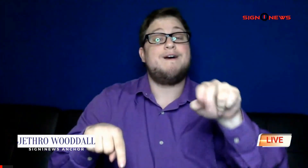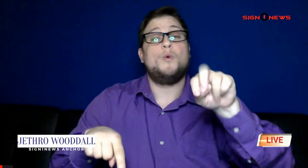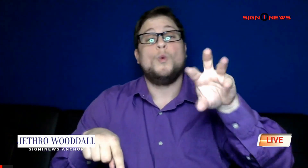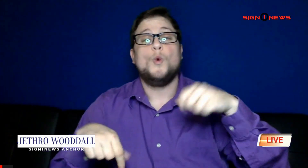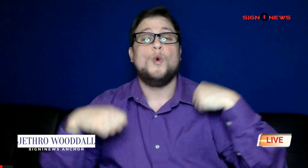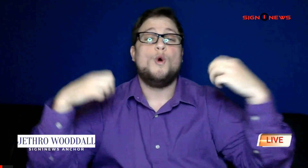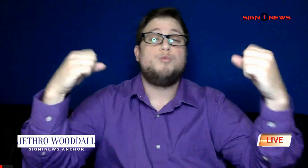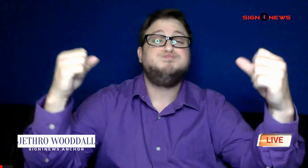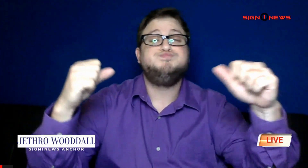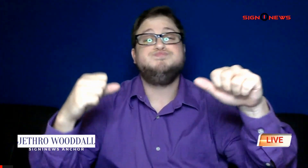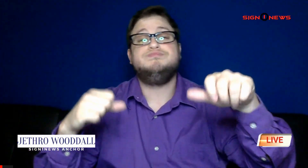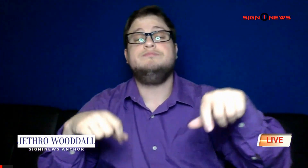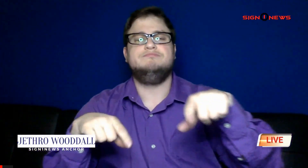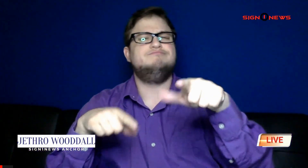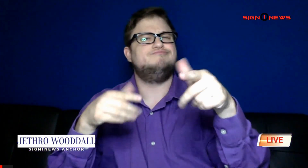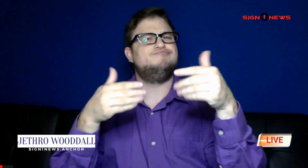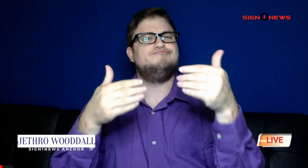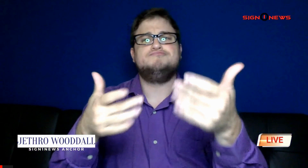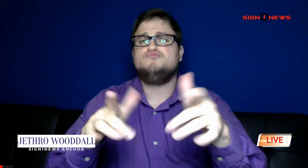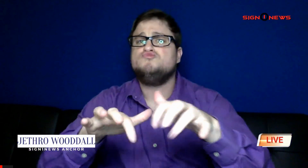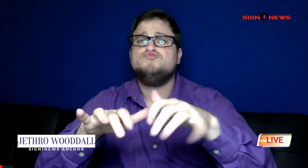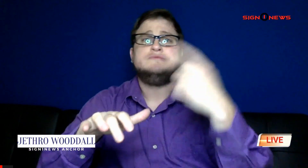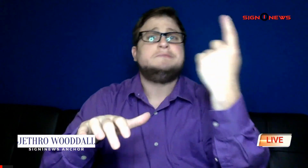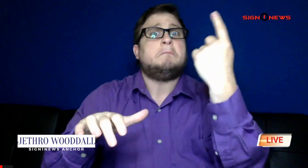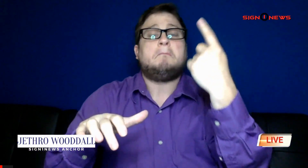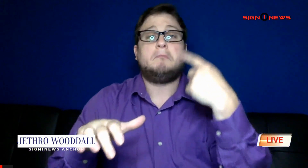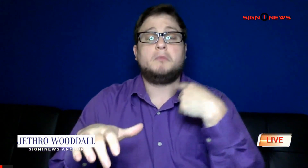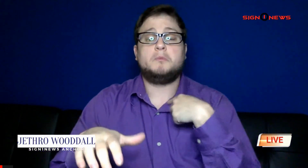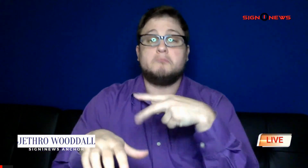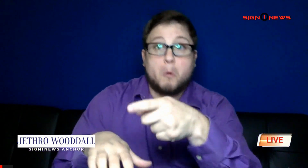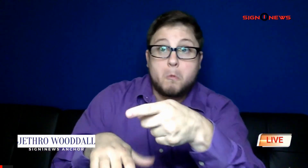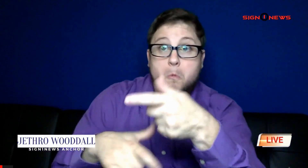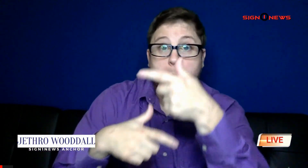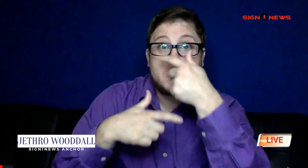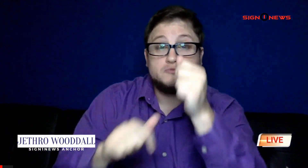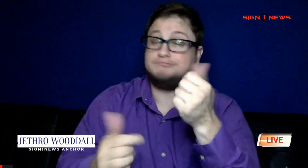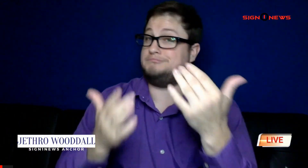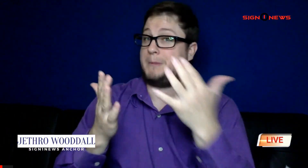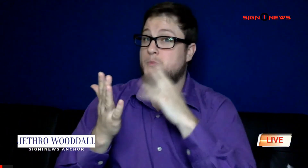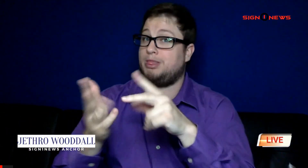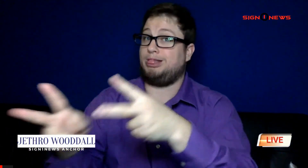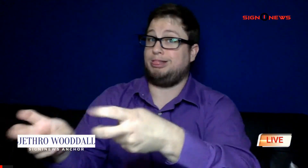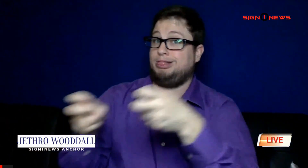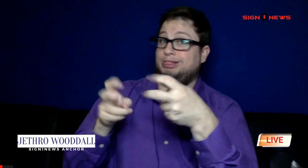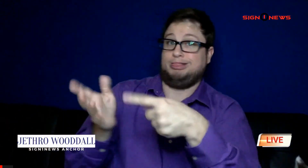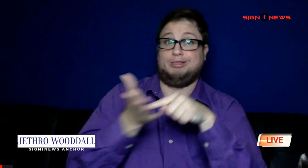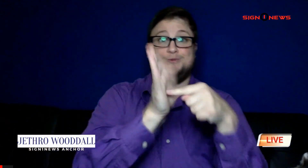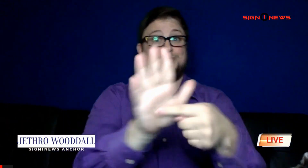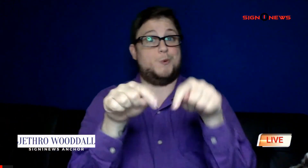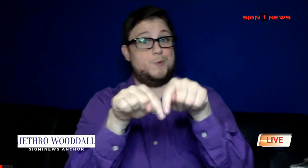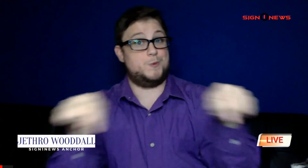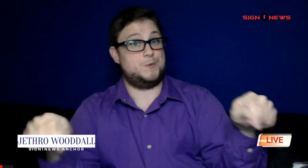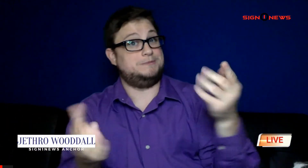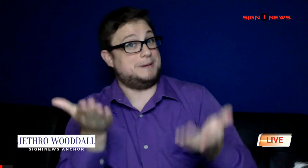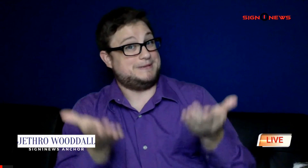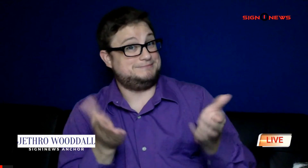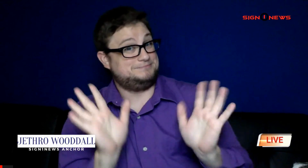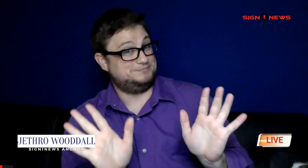if you post an interesting comment during this update we may add it at the bottom of the